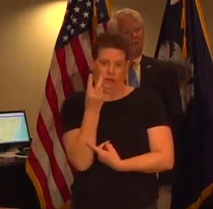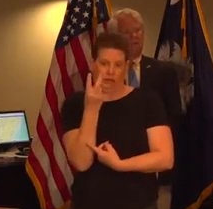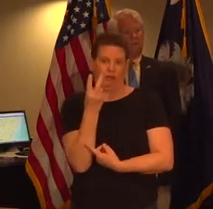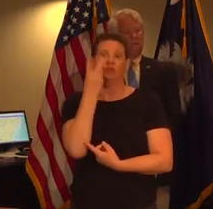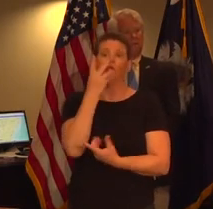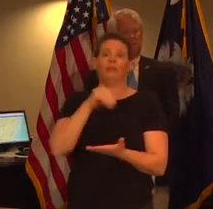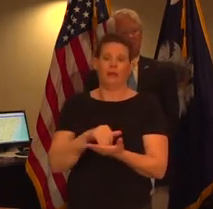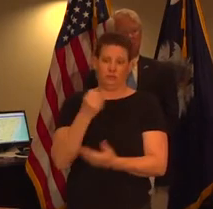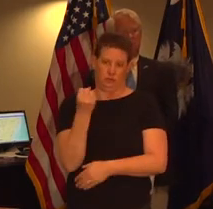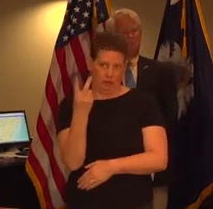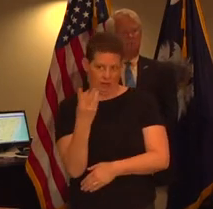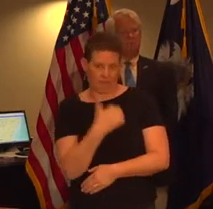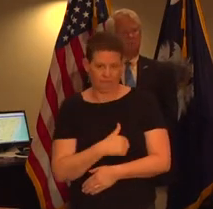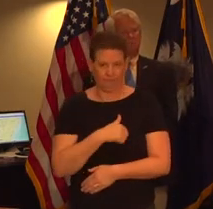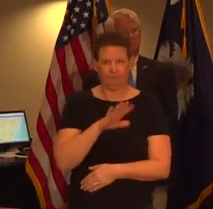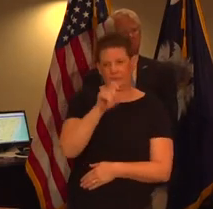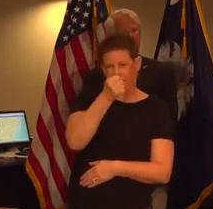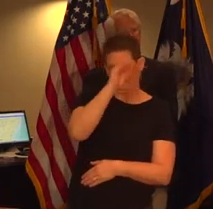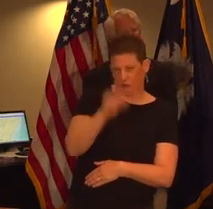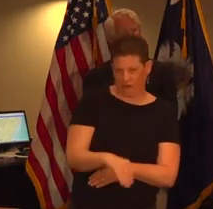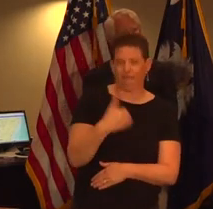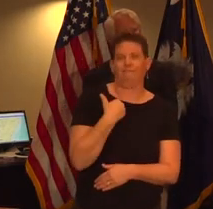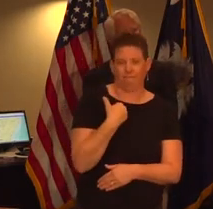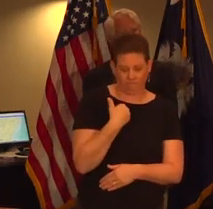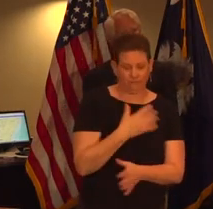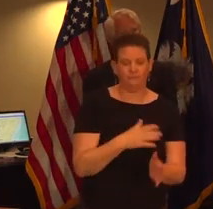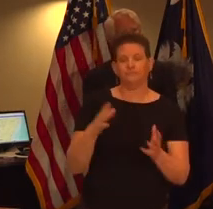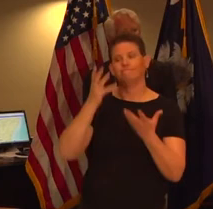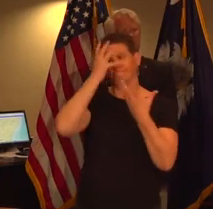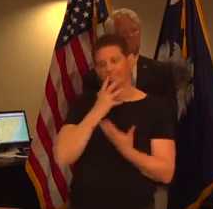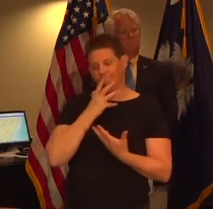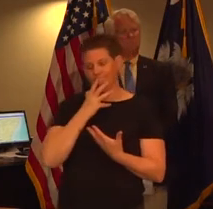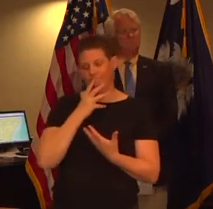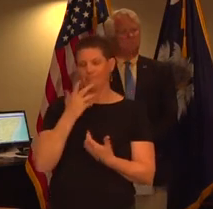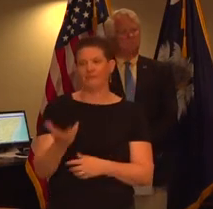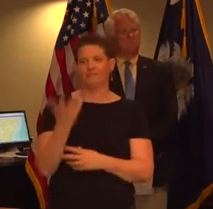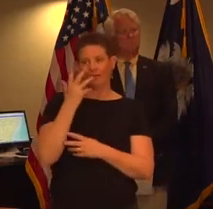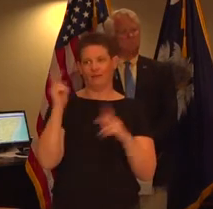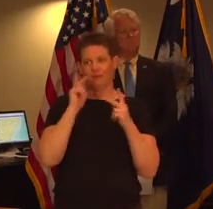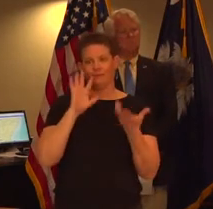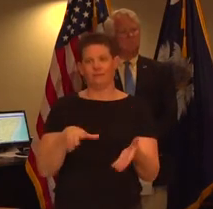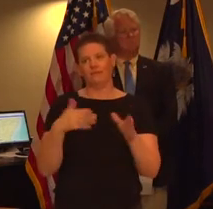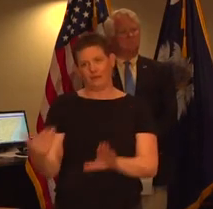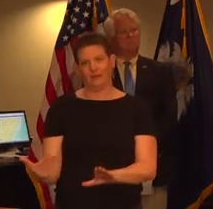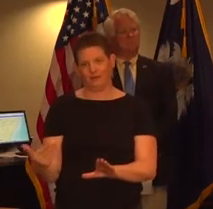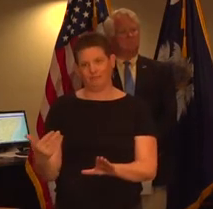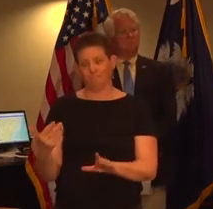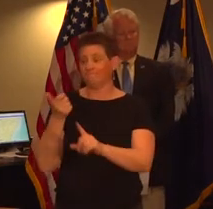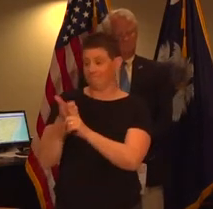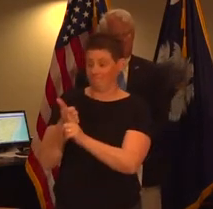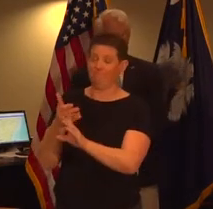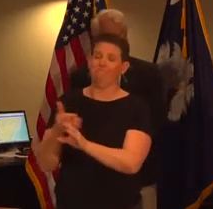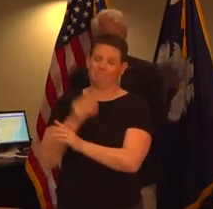sadly this now includes five reported deaths of patients who had previous previously been